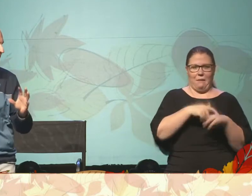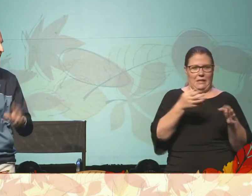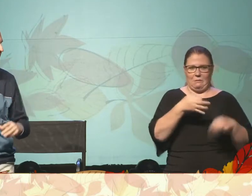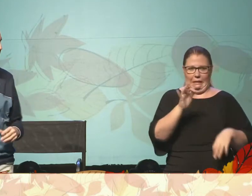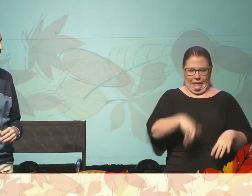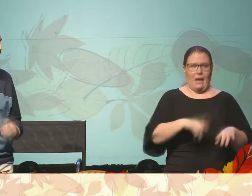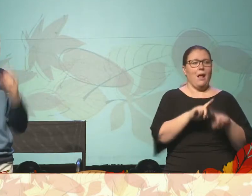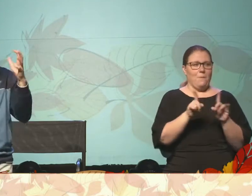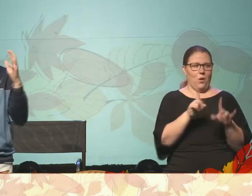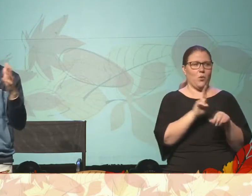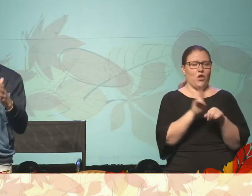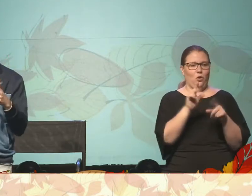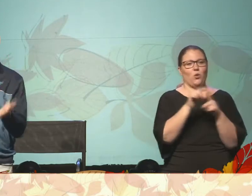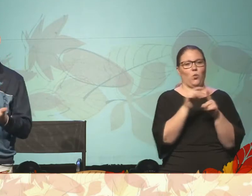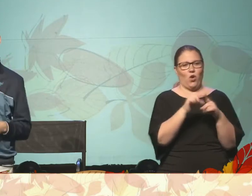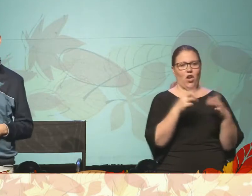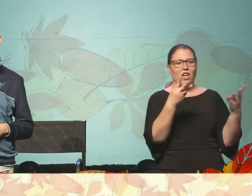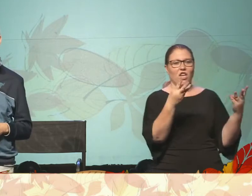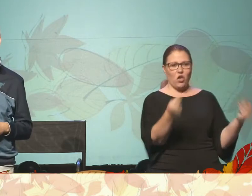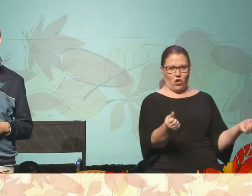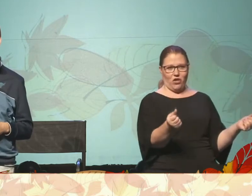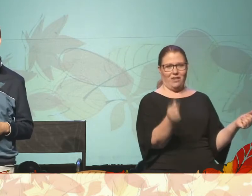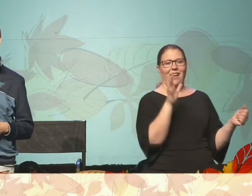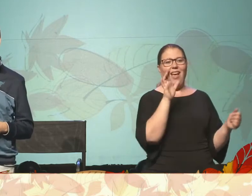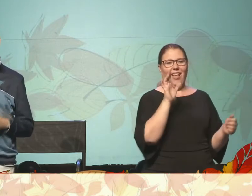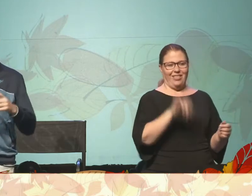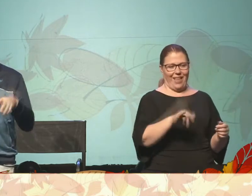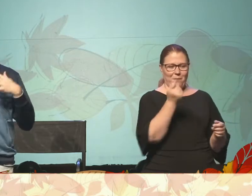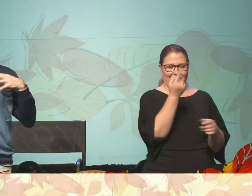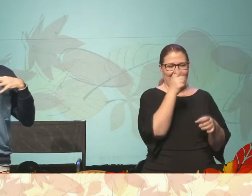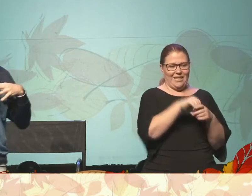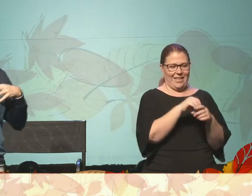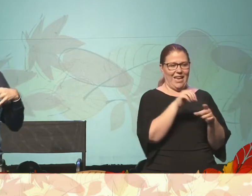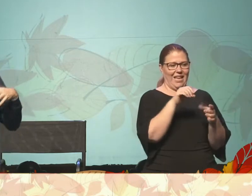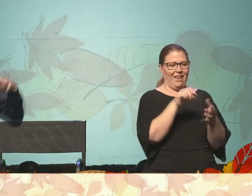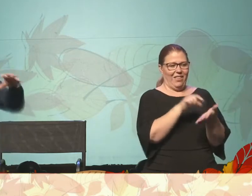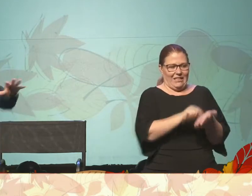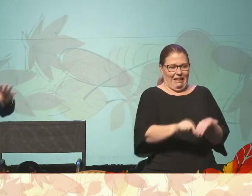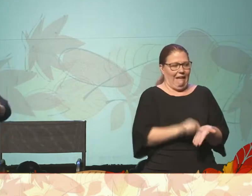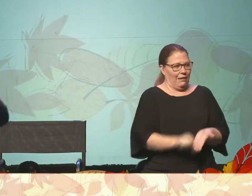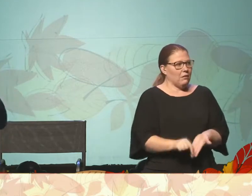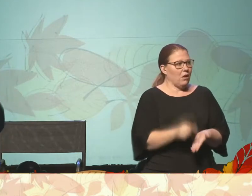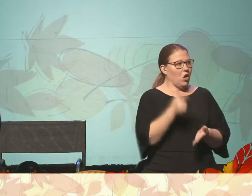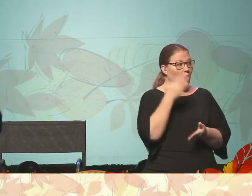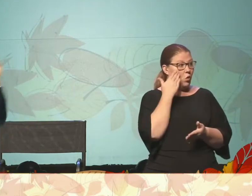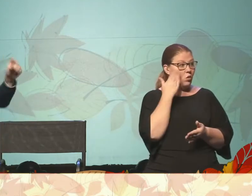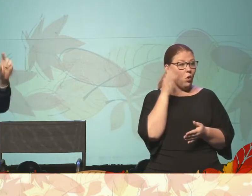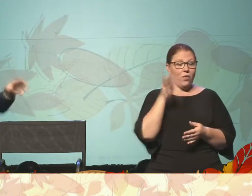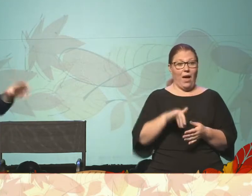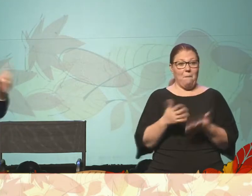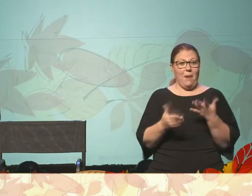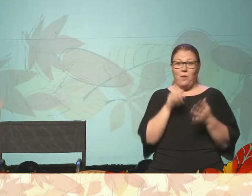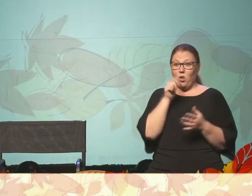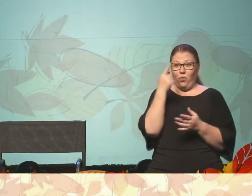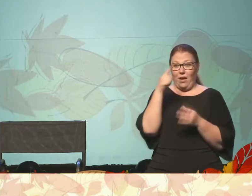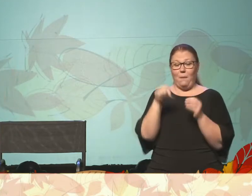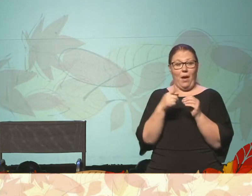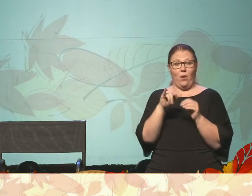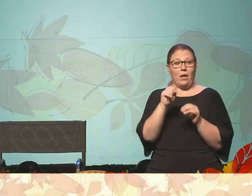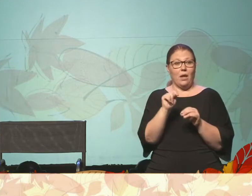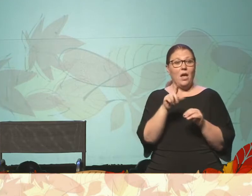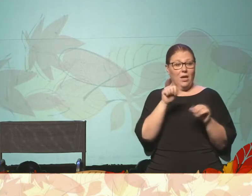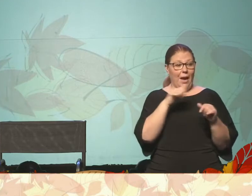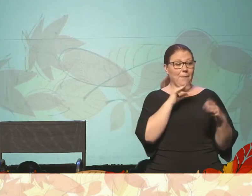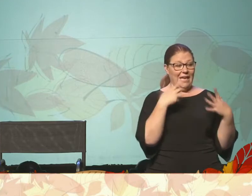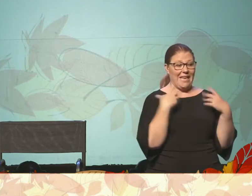cured. Because that makes sense in the text. And we kind of know this too. You know this. You might not think about it, but you can be healed and not